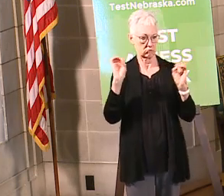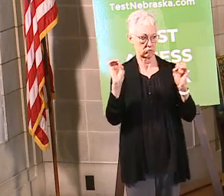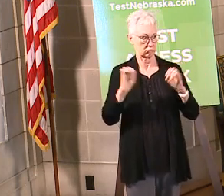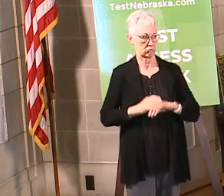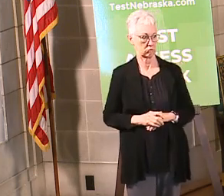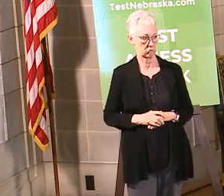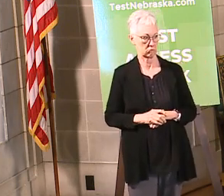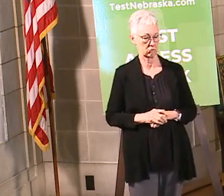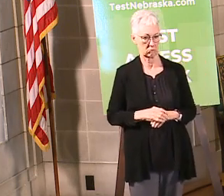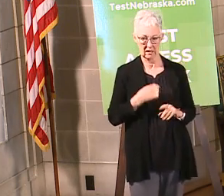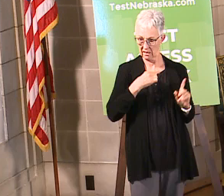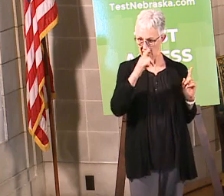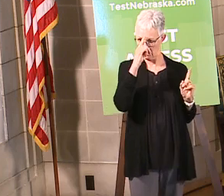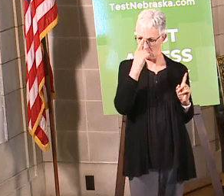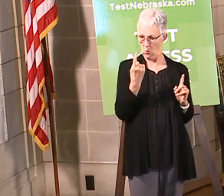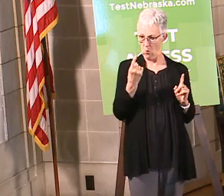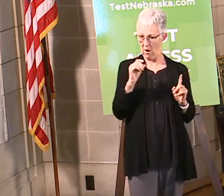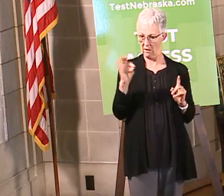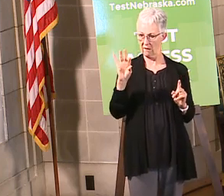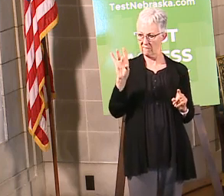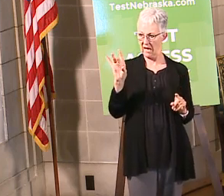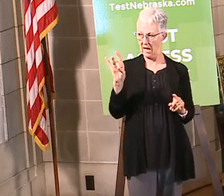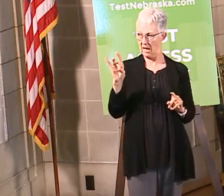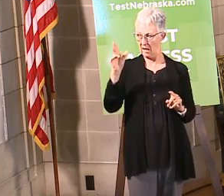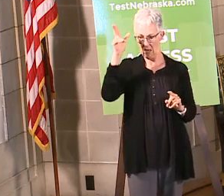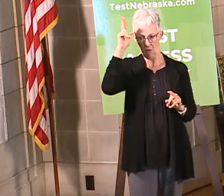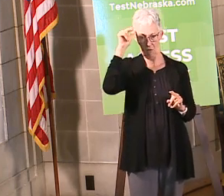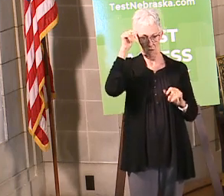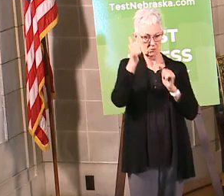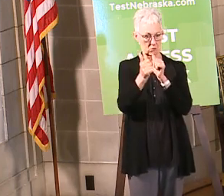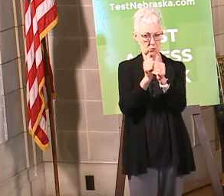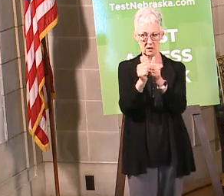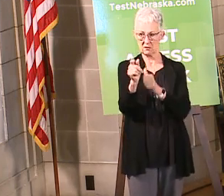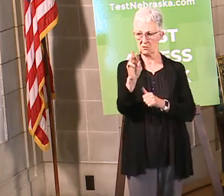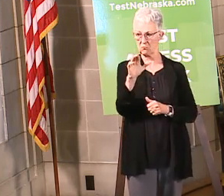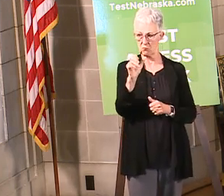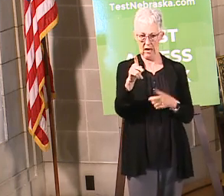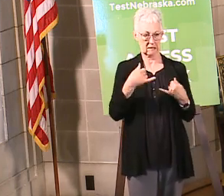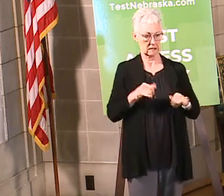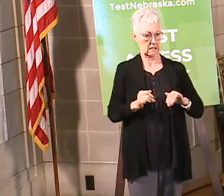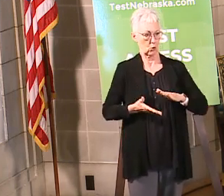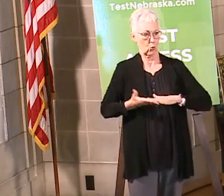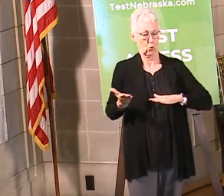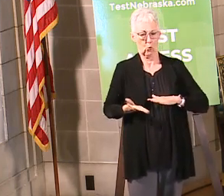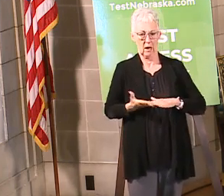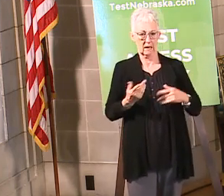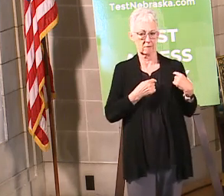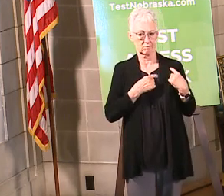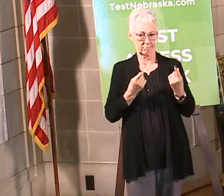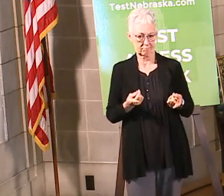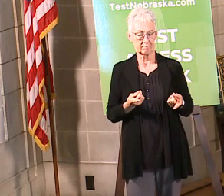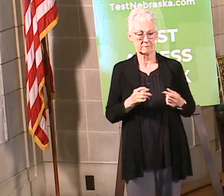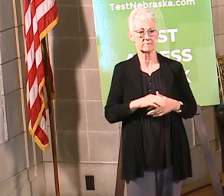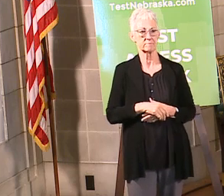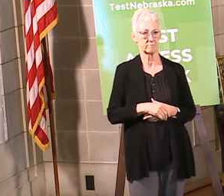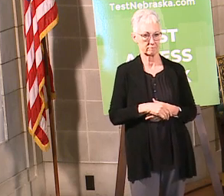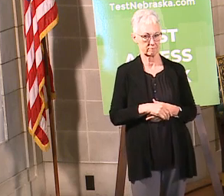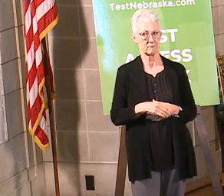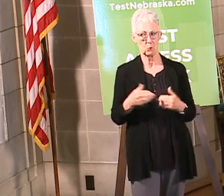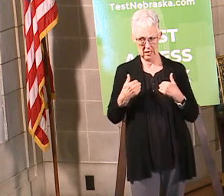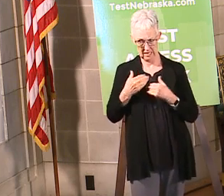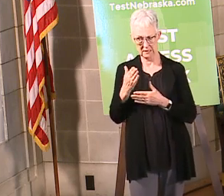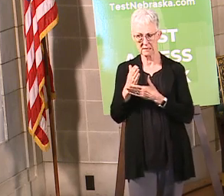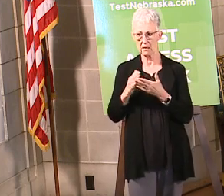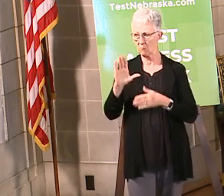was like one of eight tracks in the country that was still operating. And then at least at that time, I read the article. And then we have done some auto racing